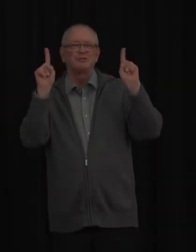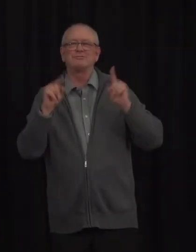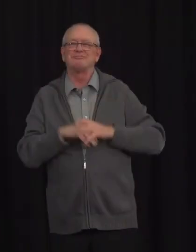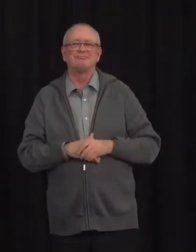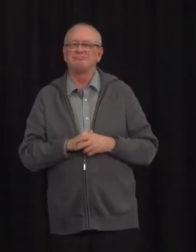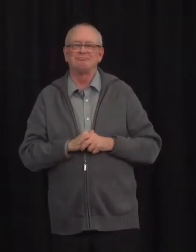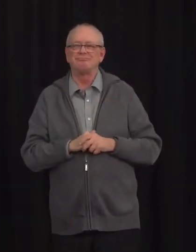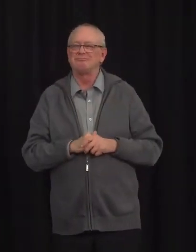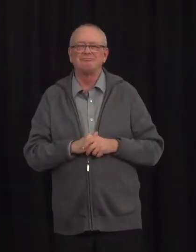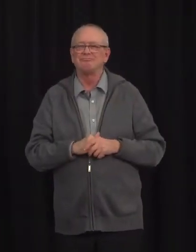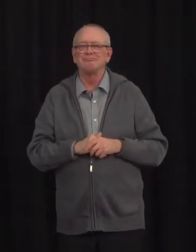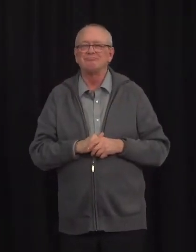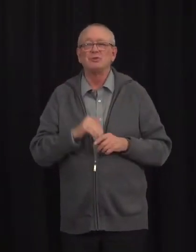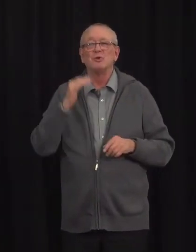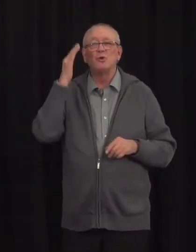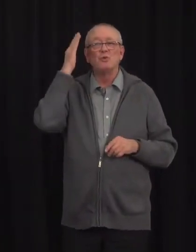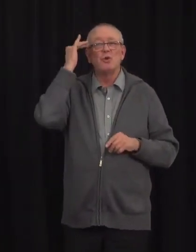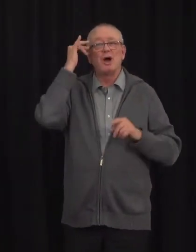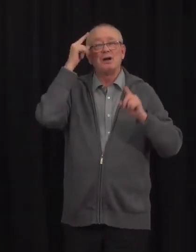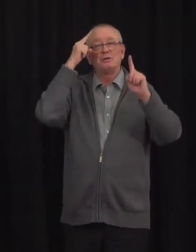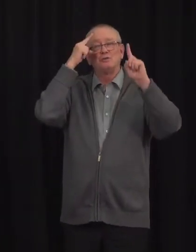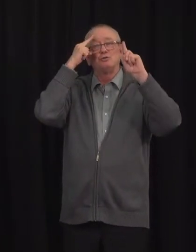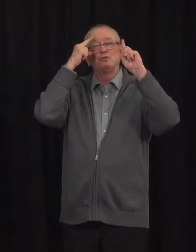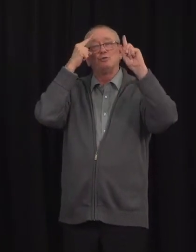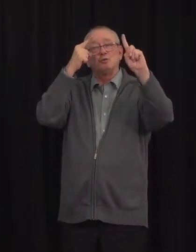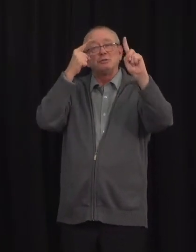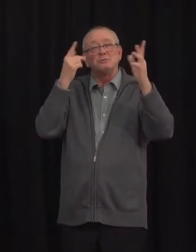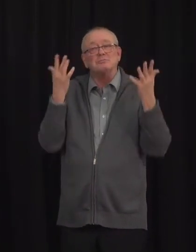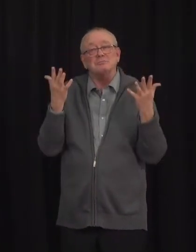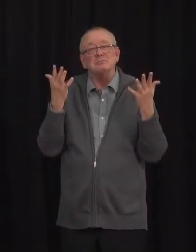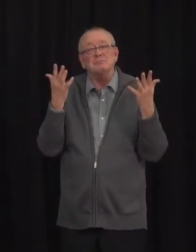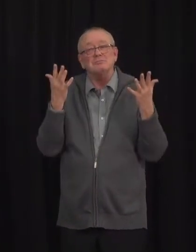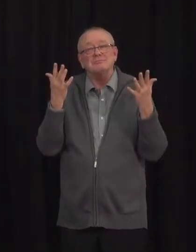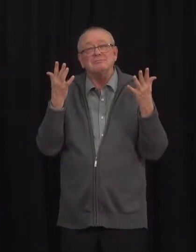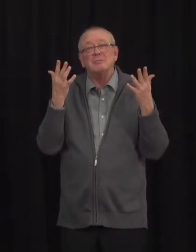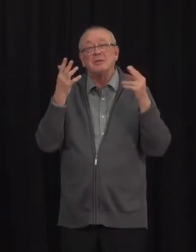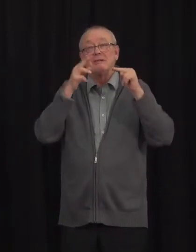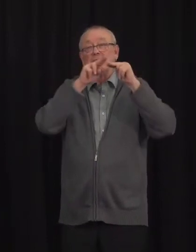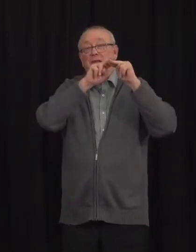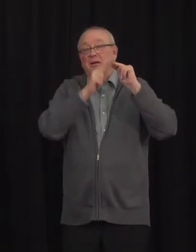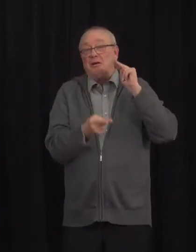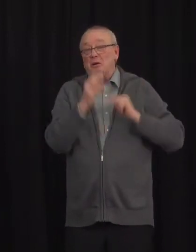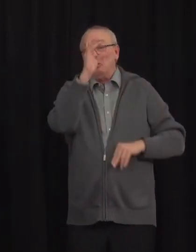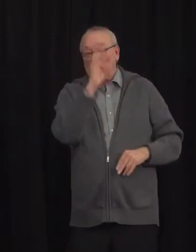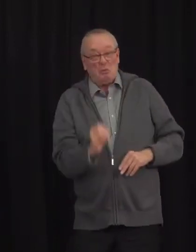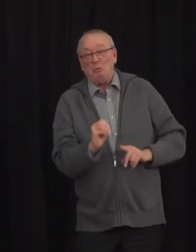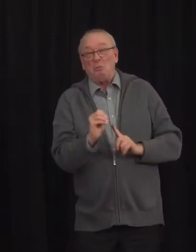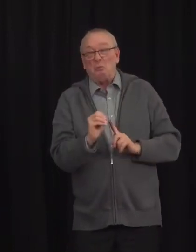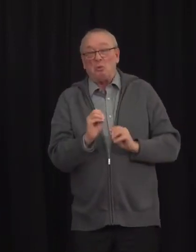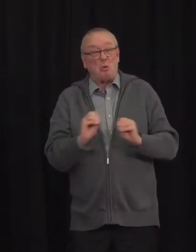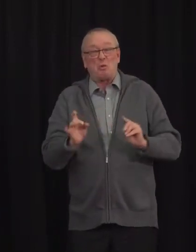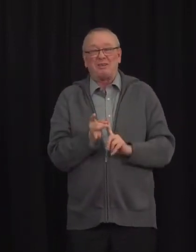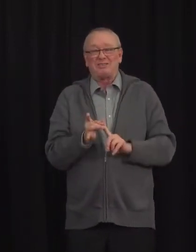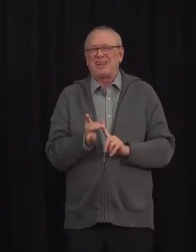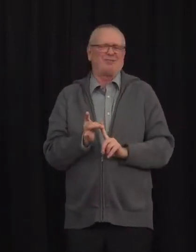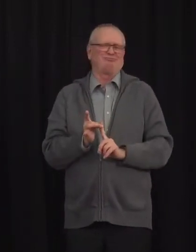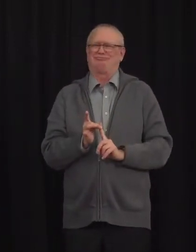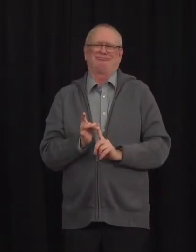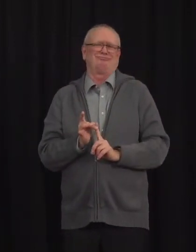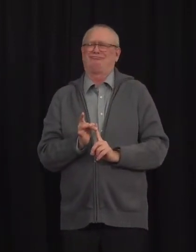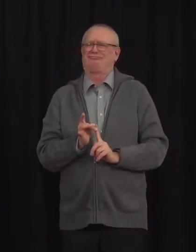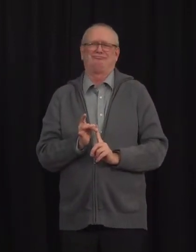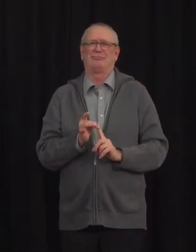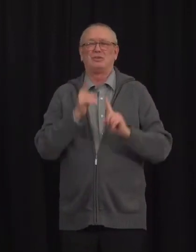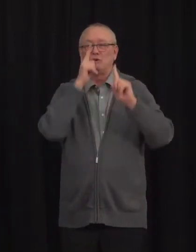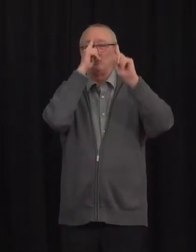Our goal is not to take COVID-19 to zero. Our goal is to keep the spread under control